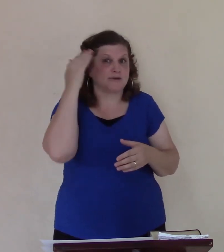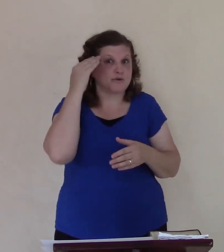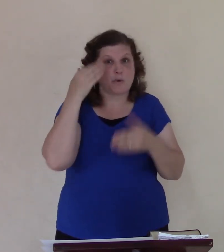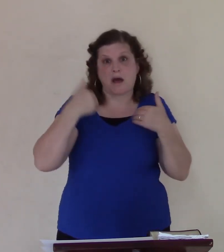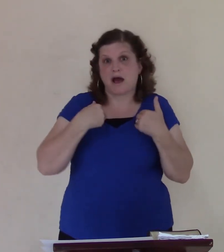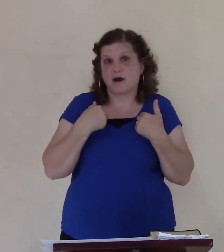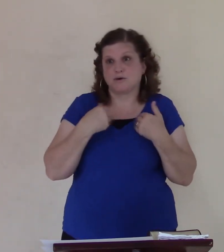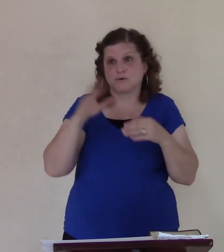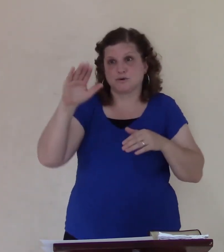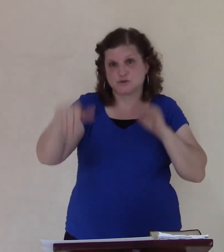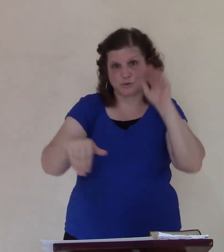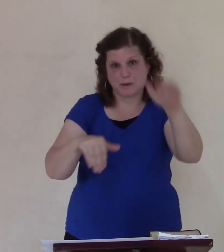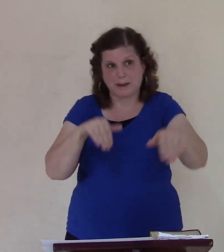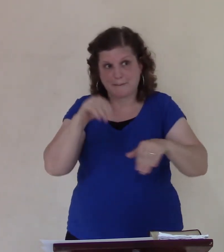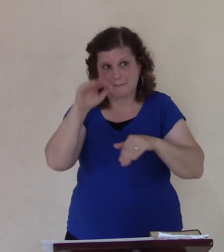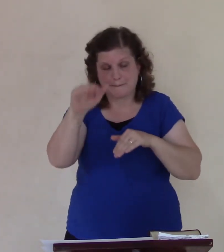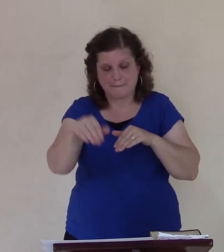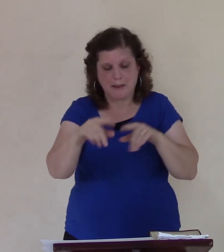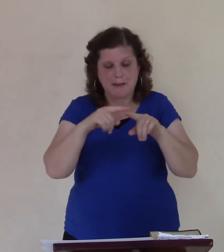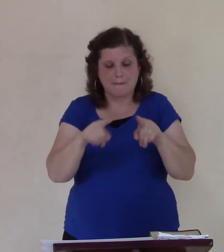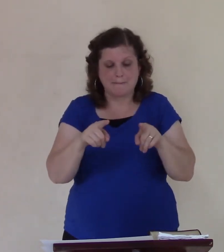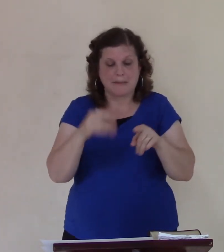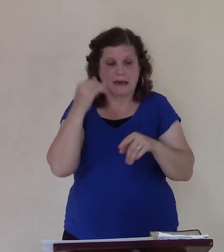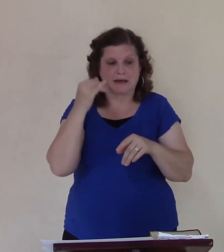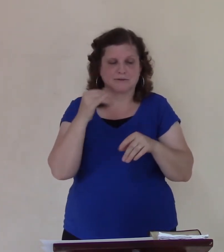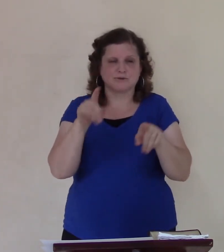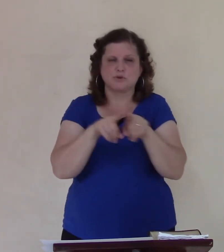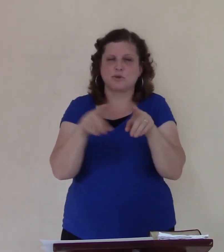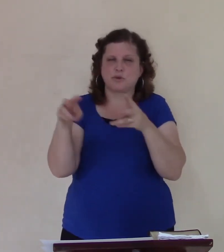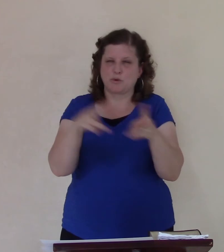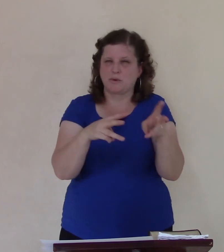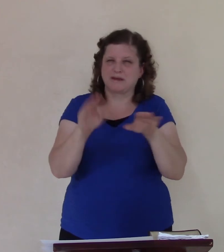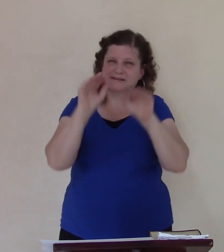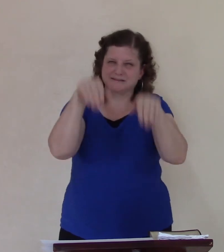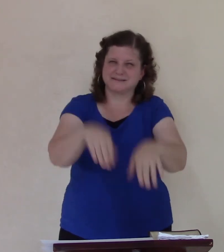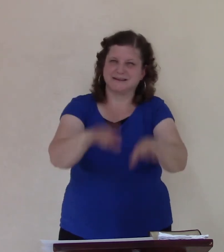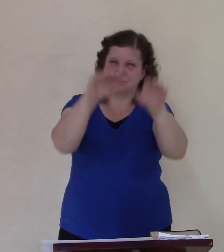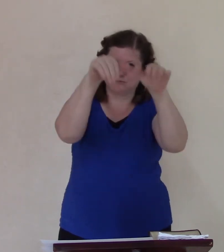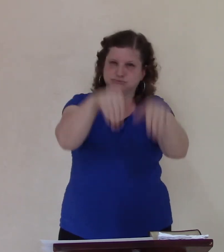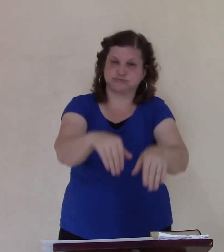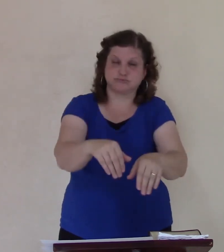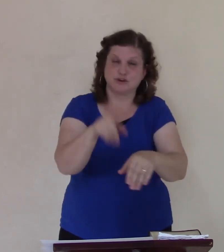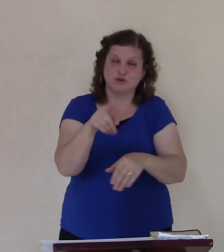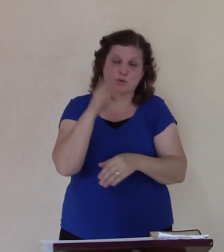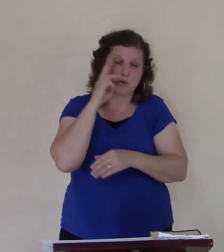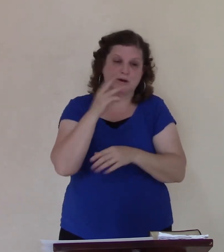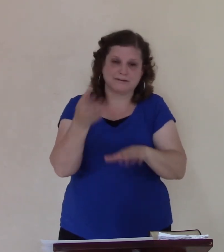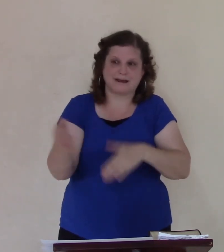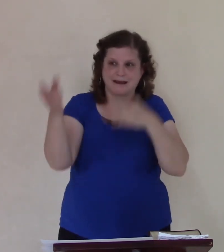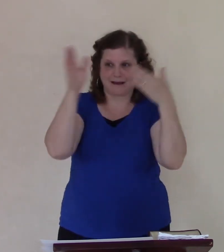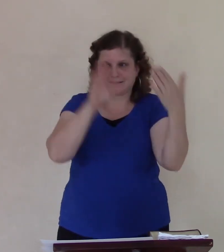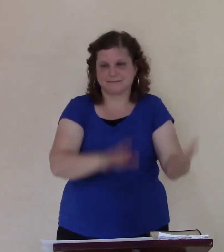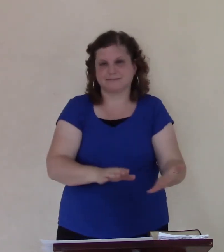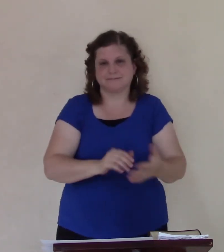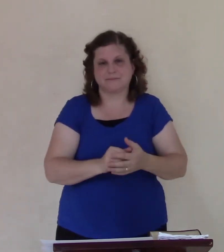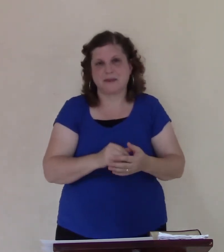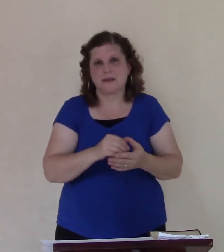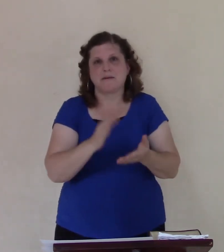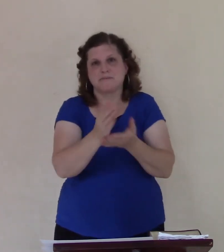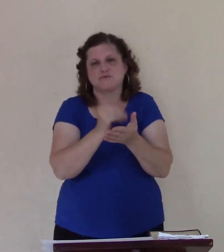okay many people die in the oceans in the sea because of the swarms of the tongue but John is like can't he go